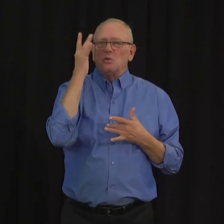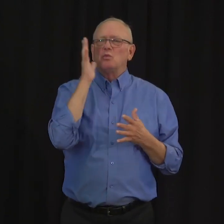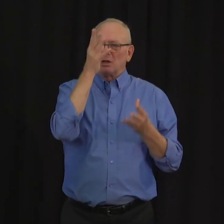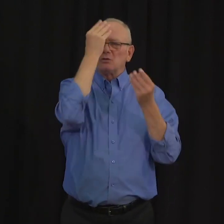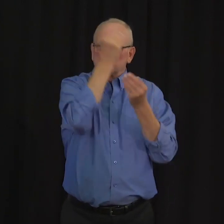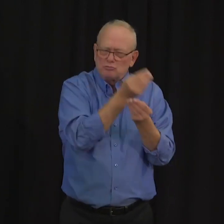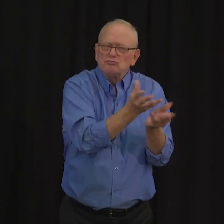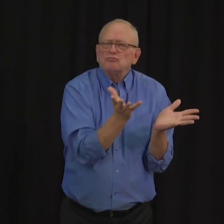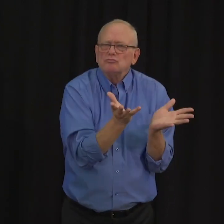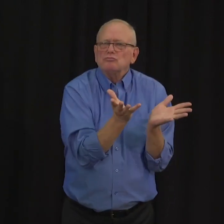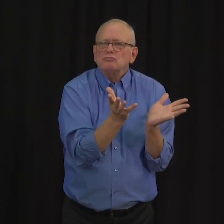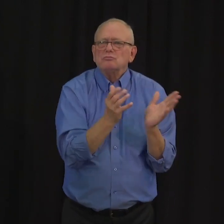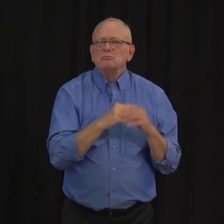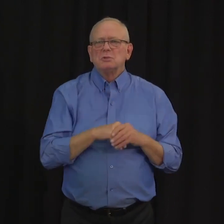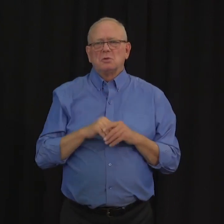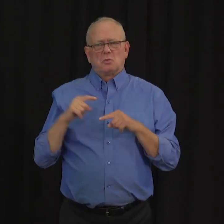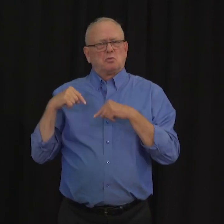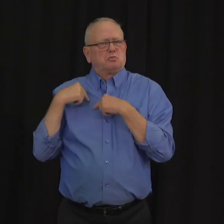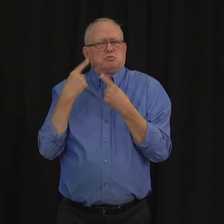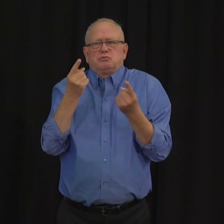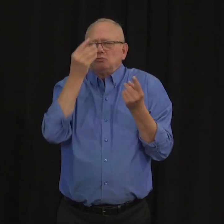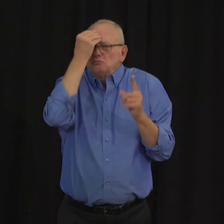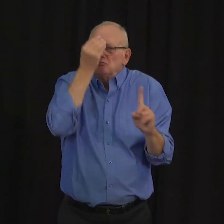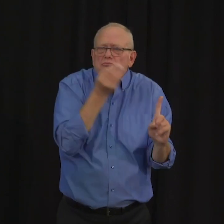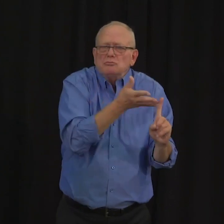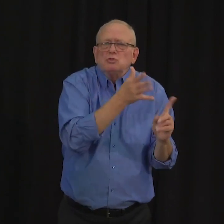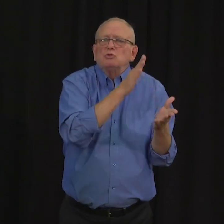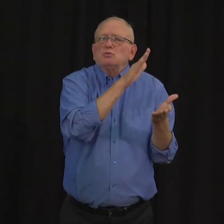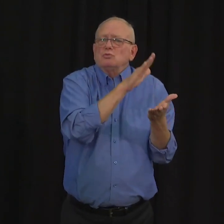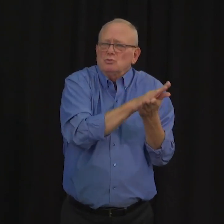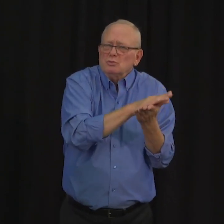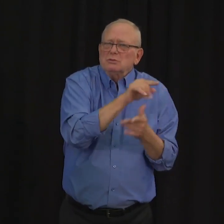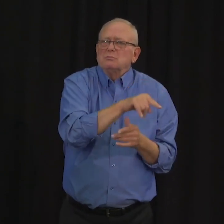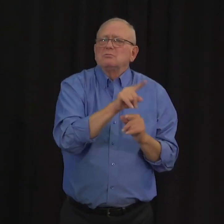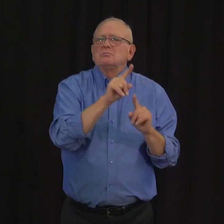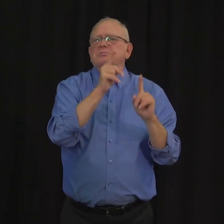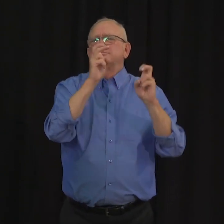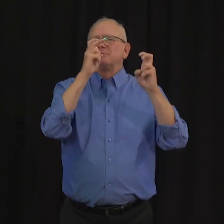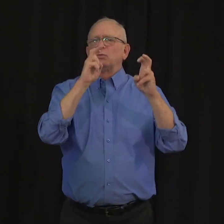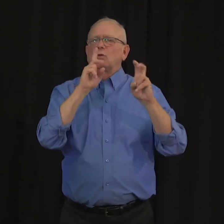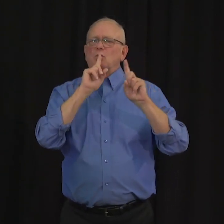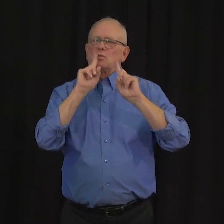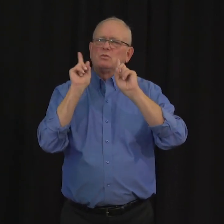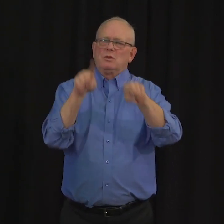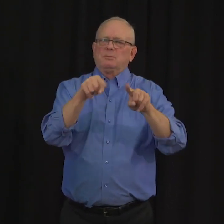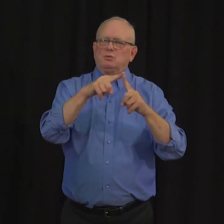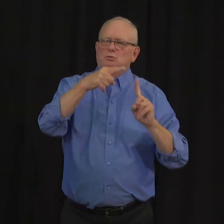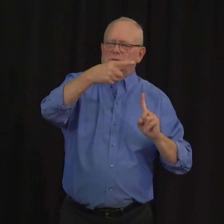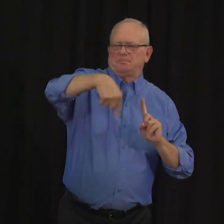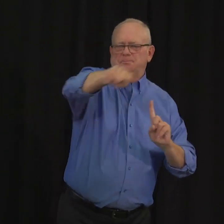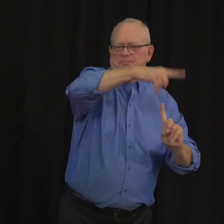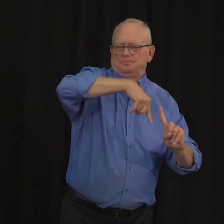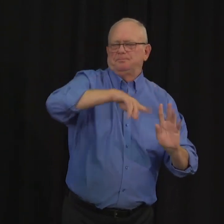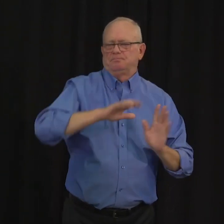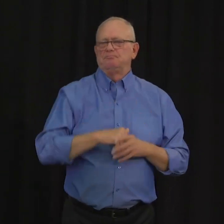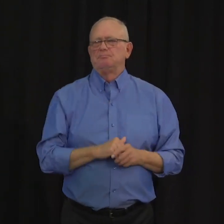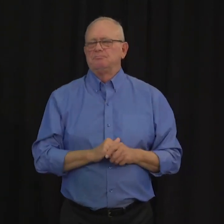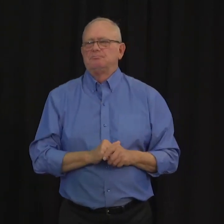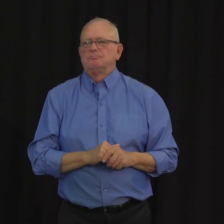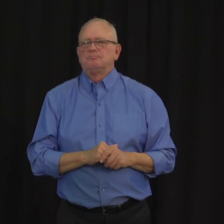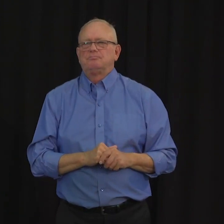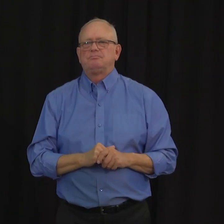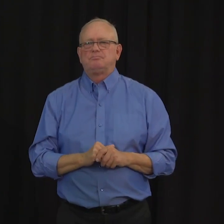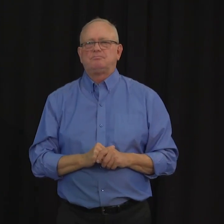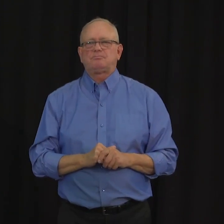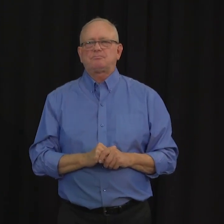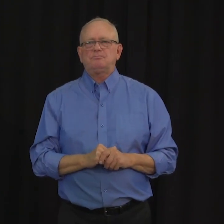continue to receive an alert directly from the school whenever one of these situations is identified. There are times when